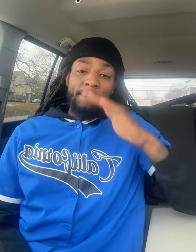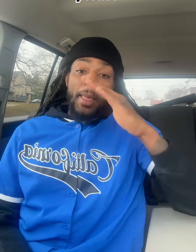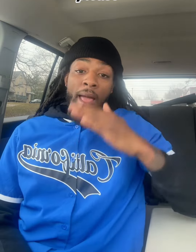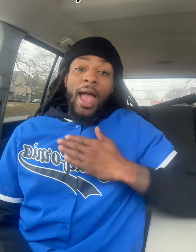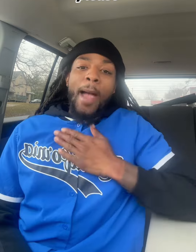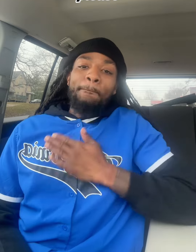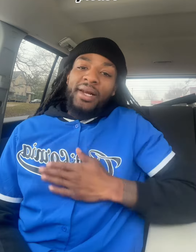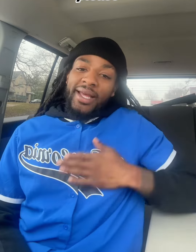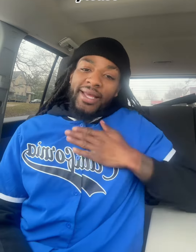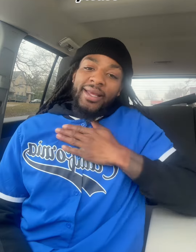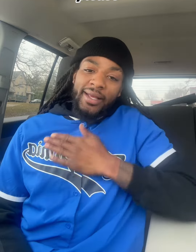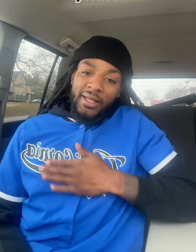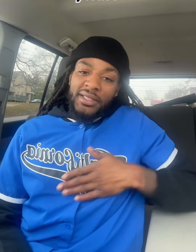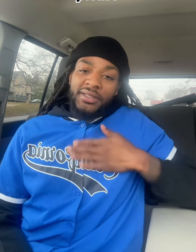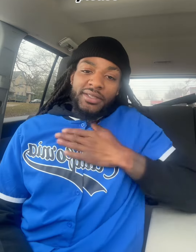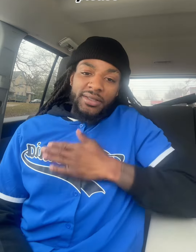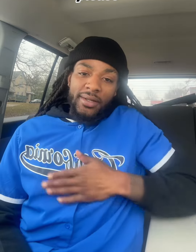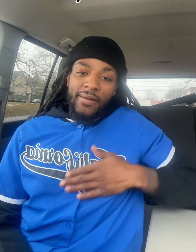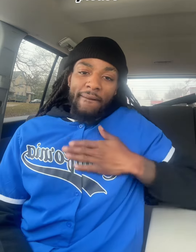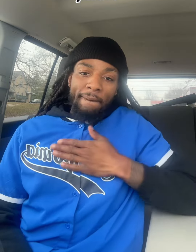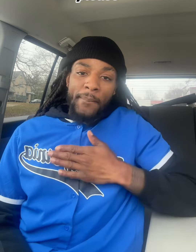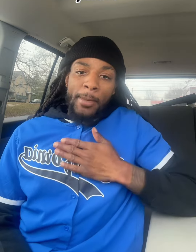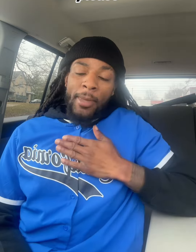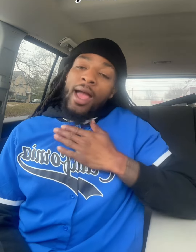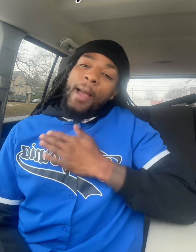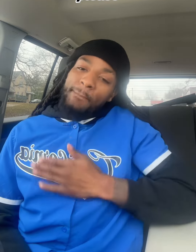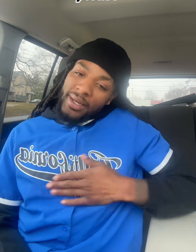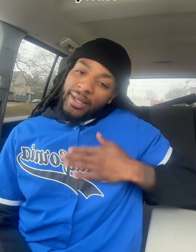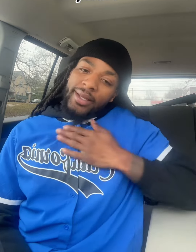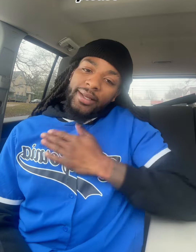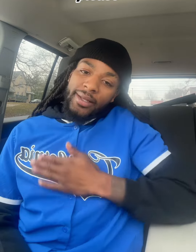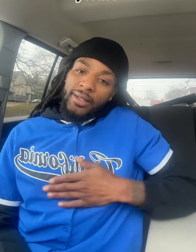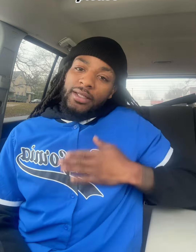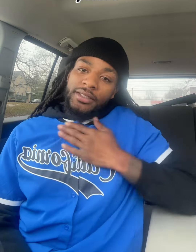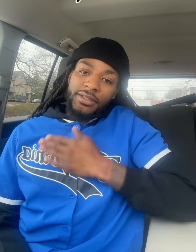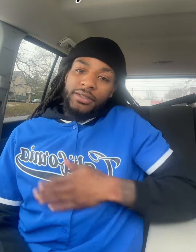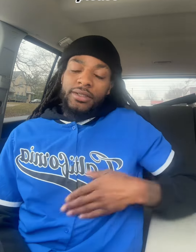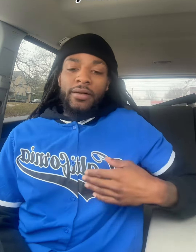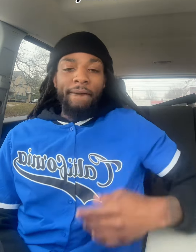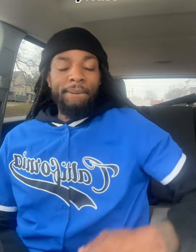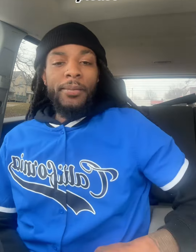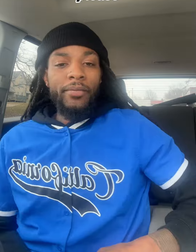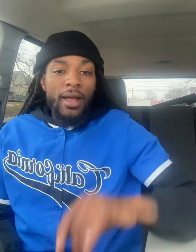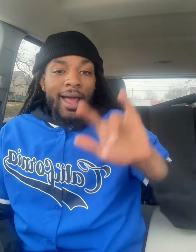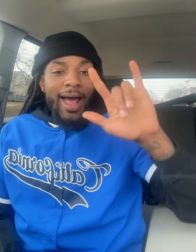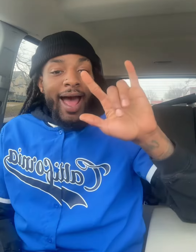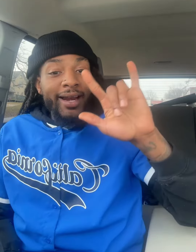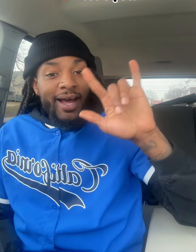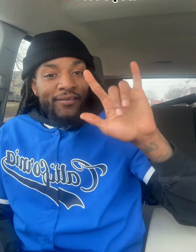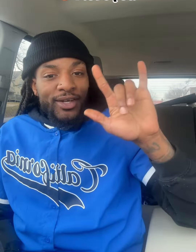Please Please I love you